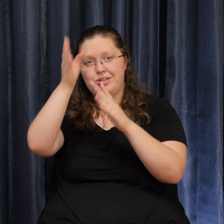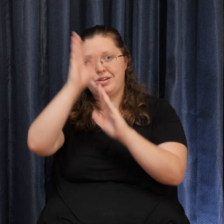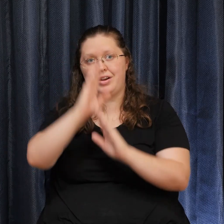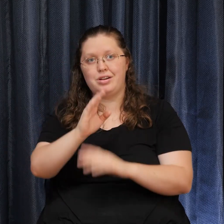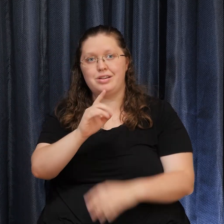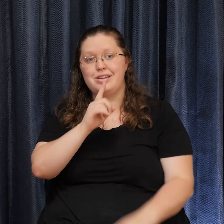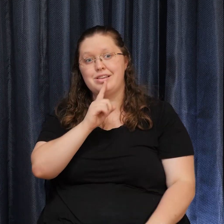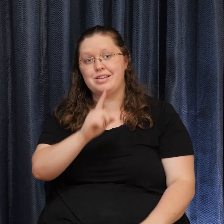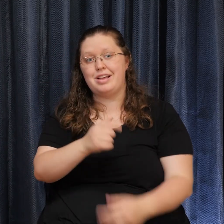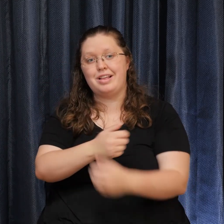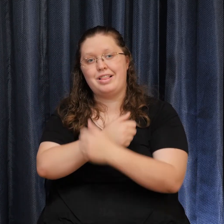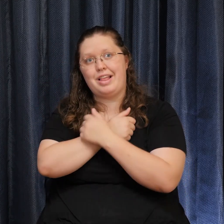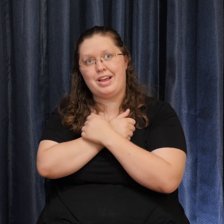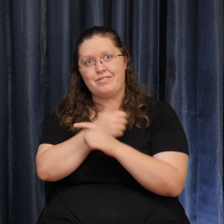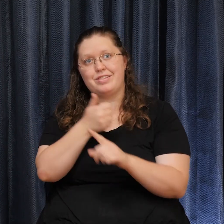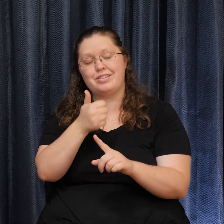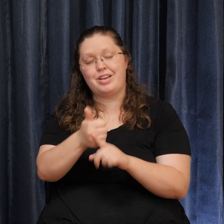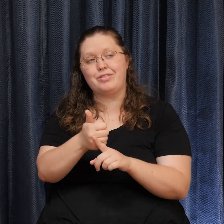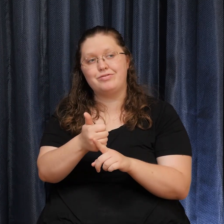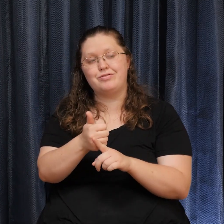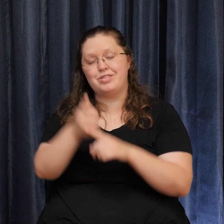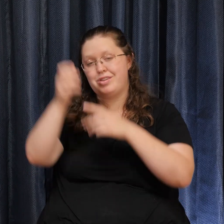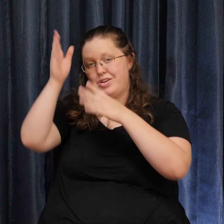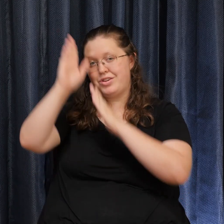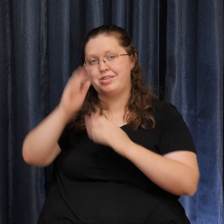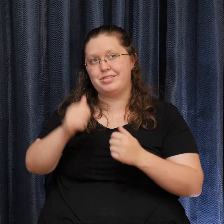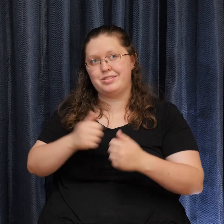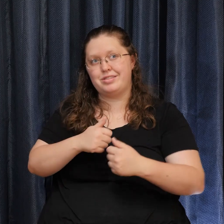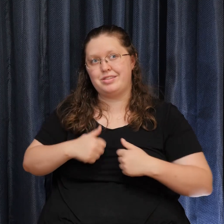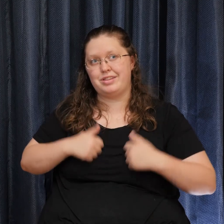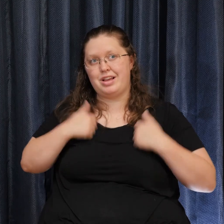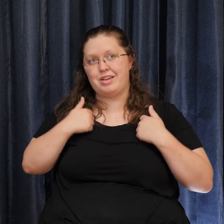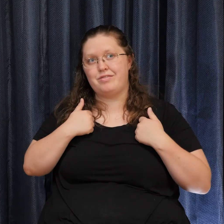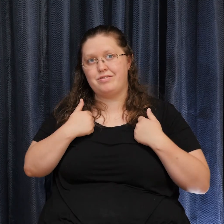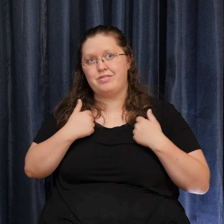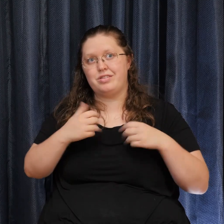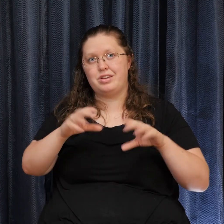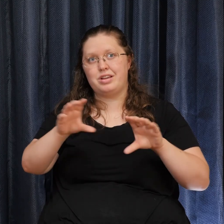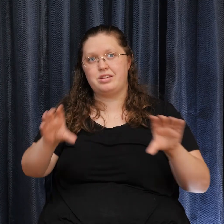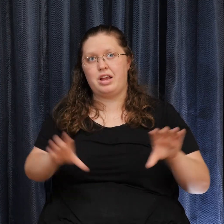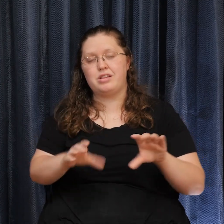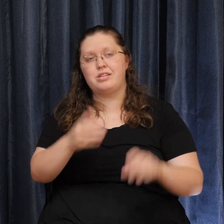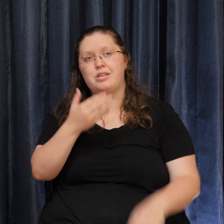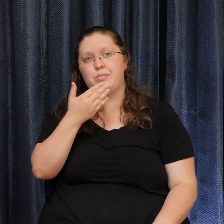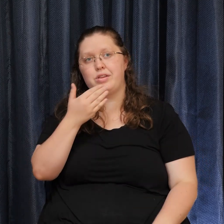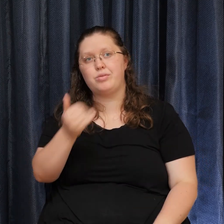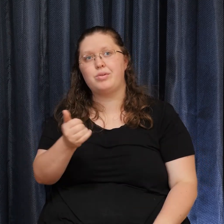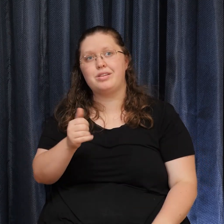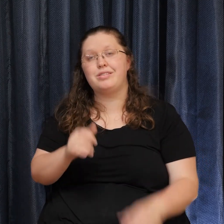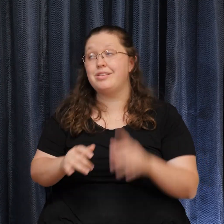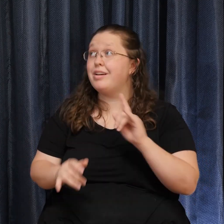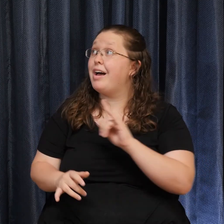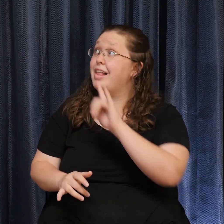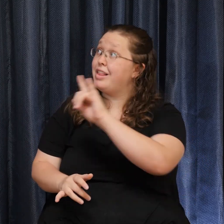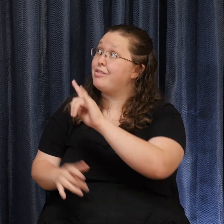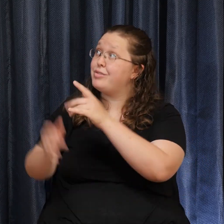In action The best way To say I love you God Is to live your life Doing